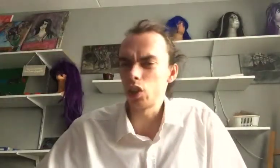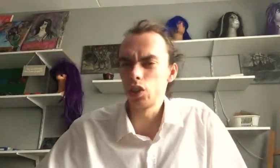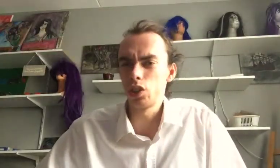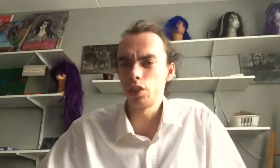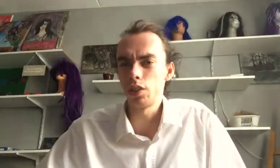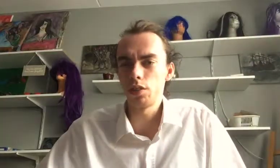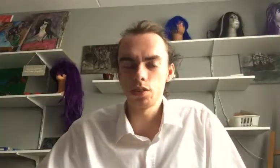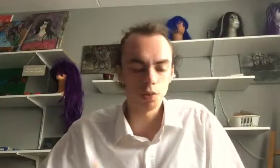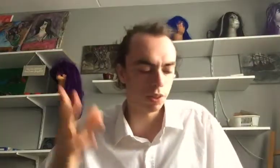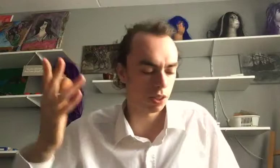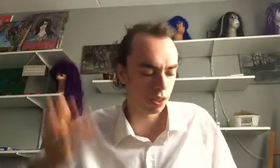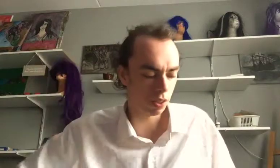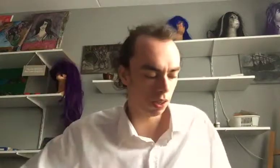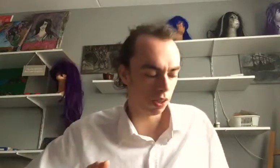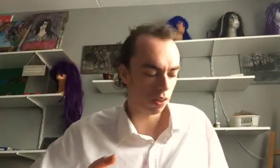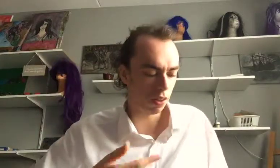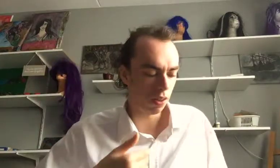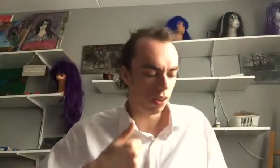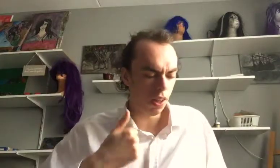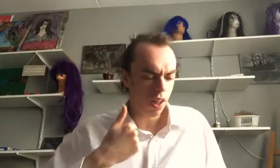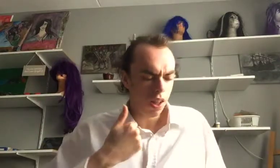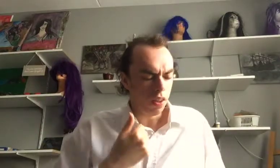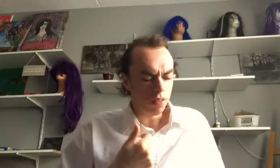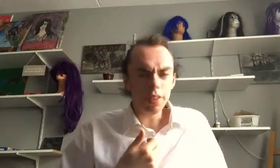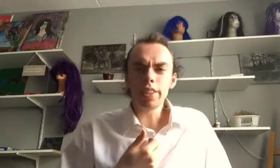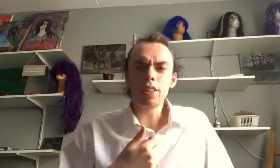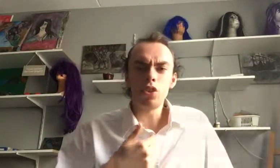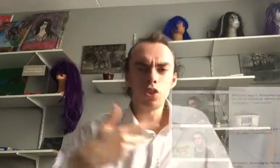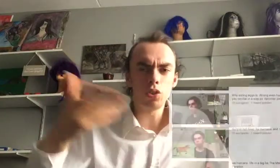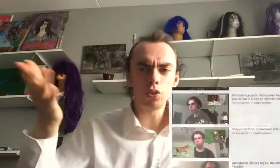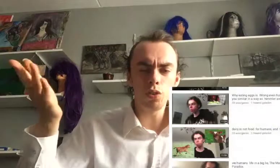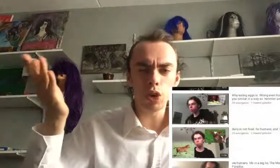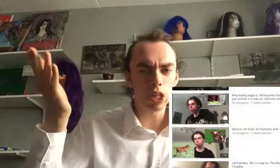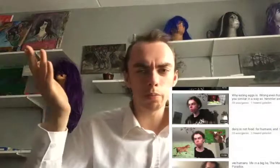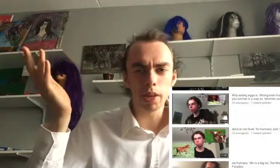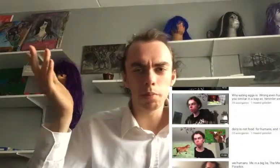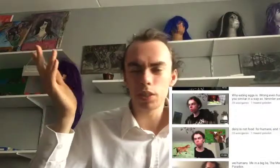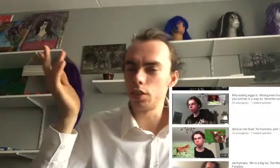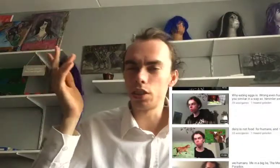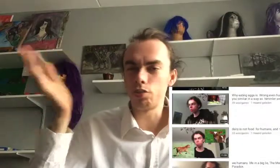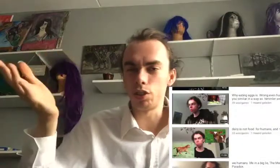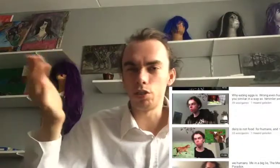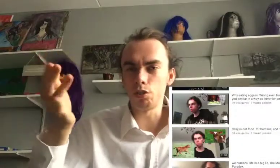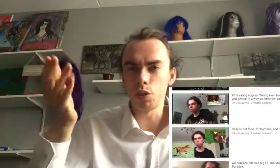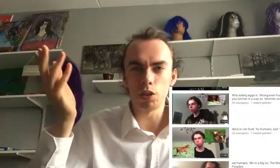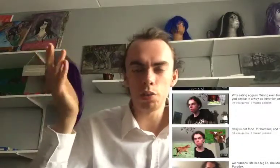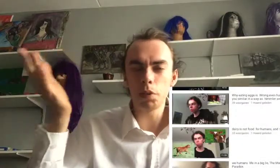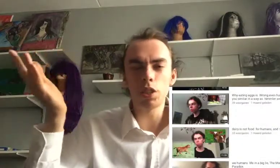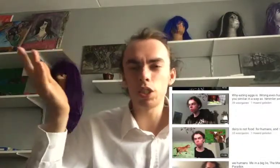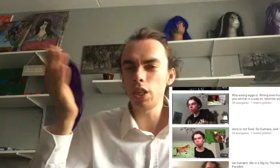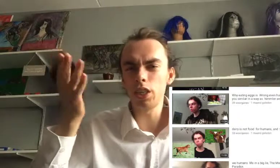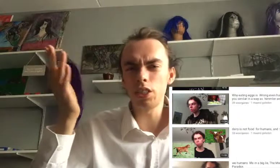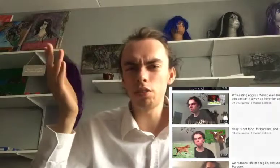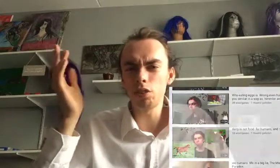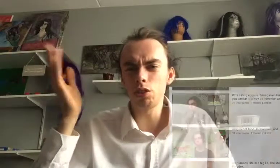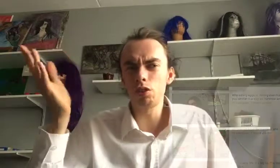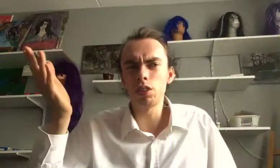not, so much, thing, to, explain this, in this video as well. And because, I think also, that,